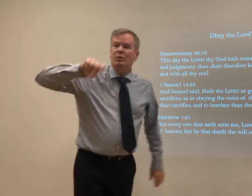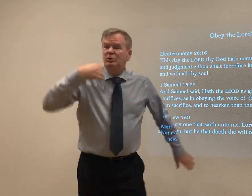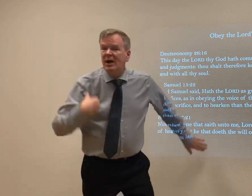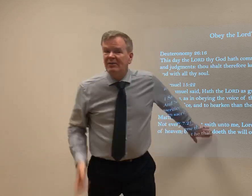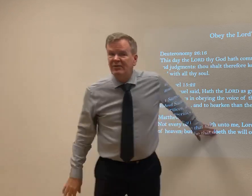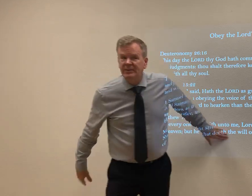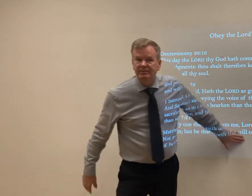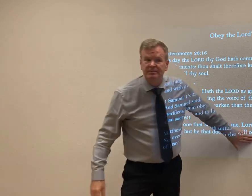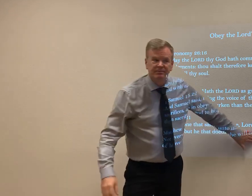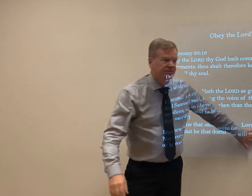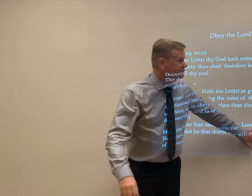Any questions?